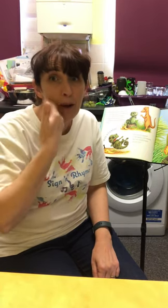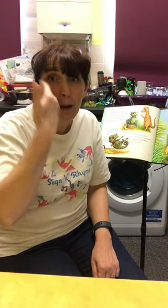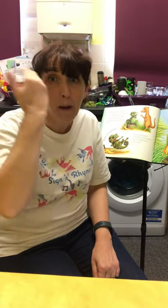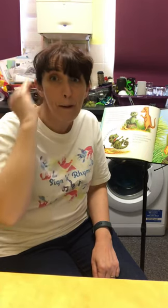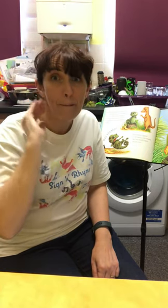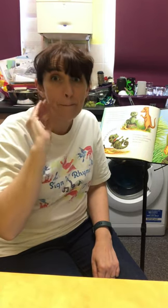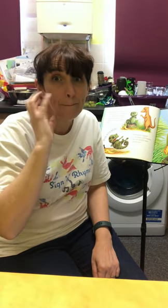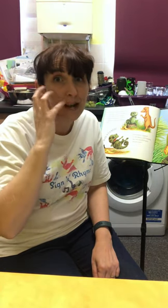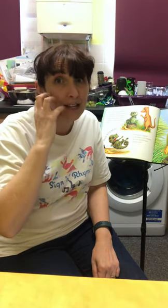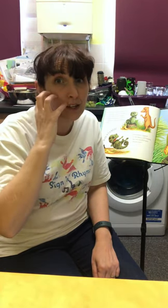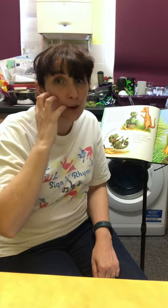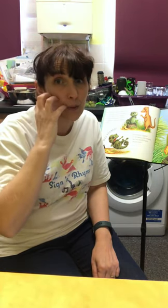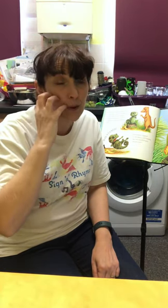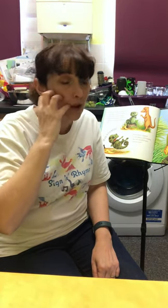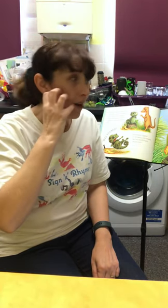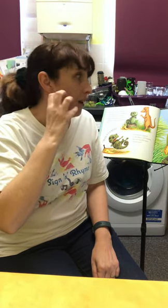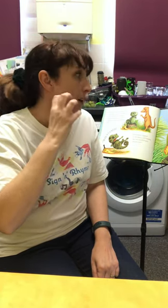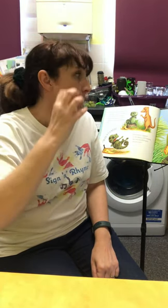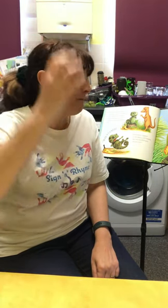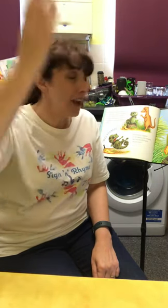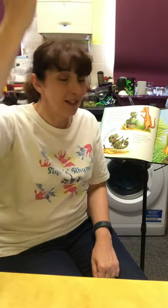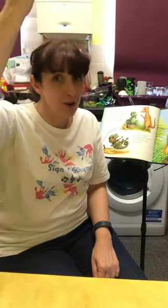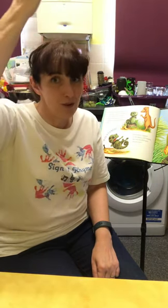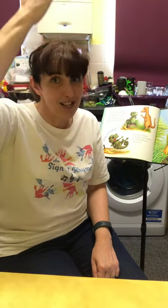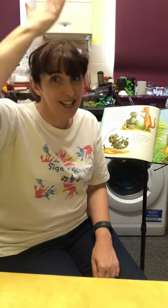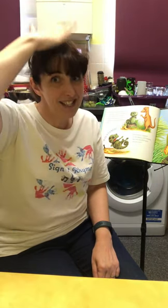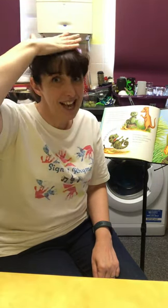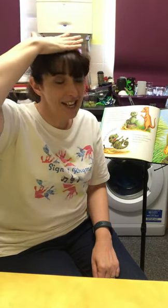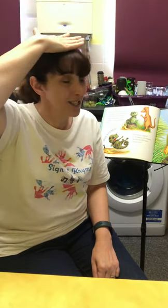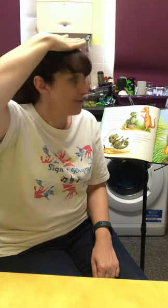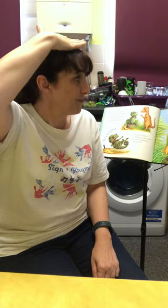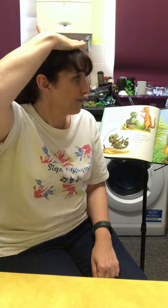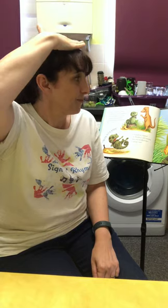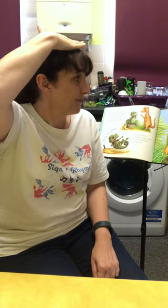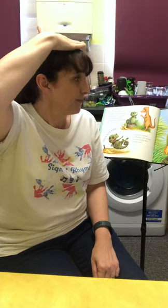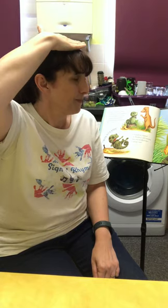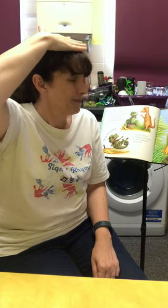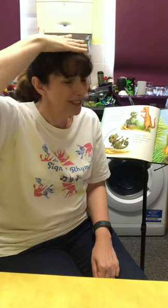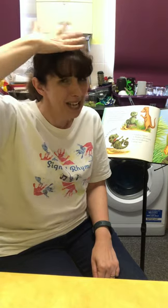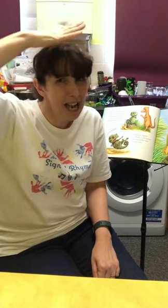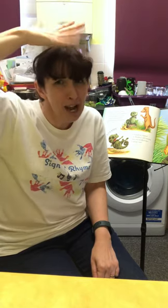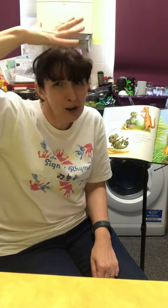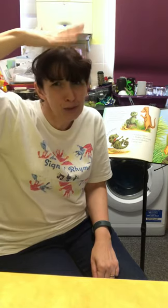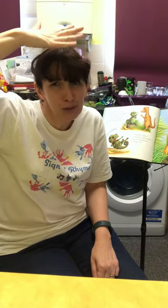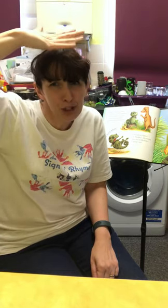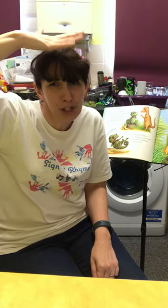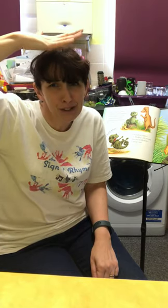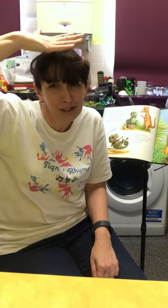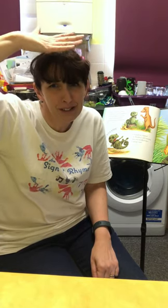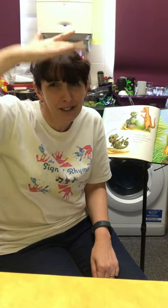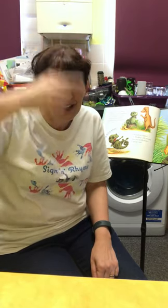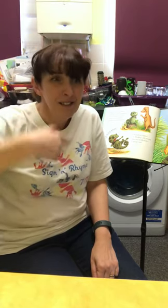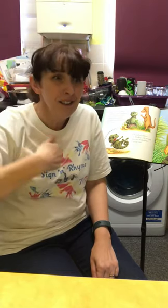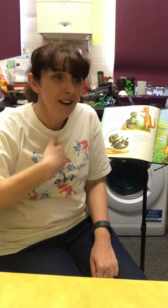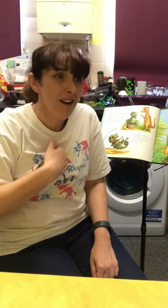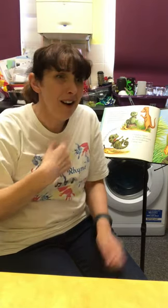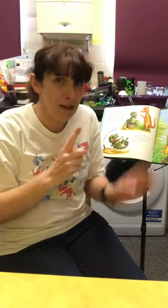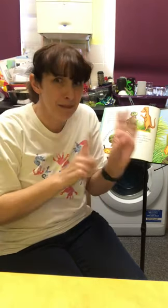mango fell on his head. Ouch! I'm